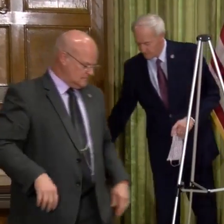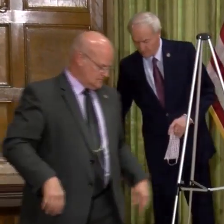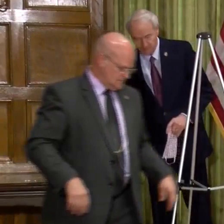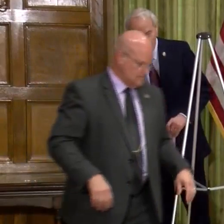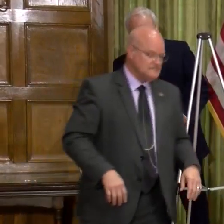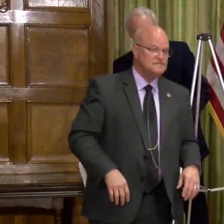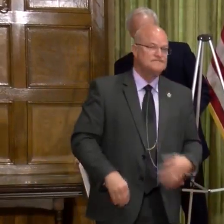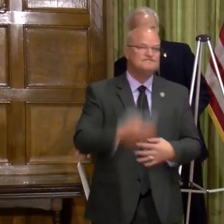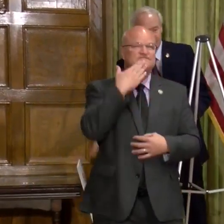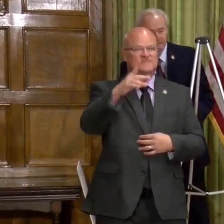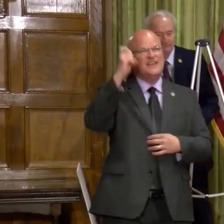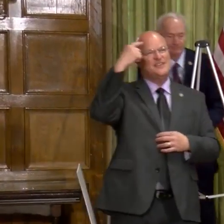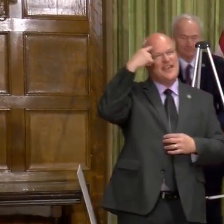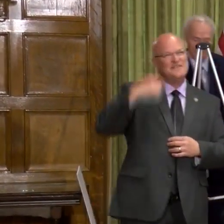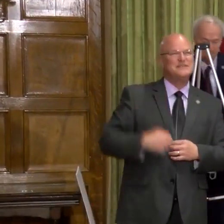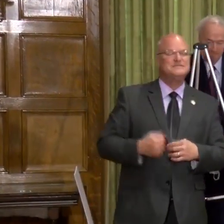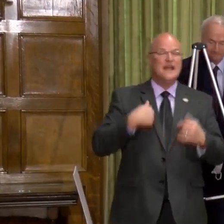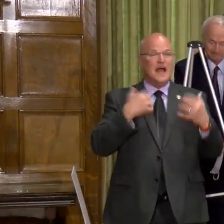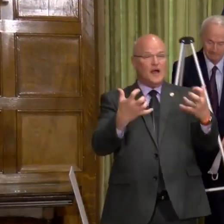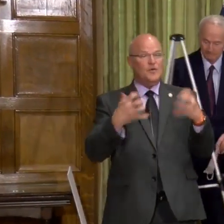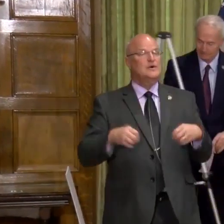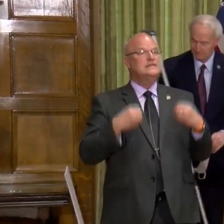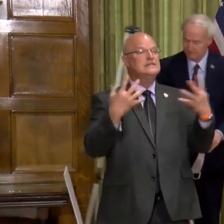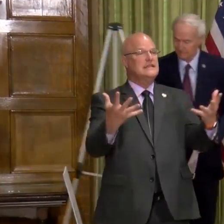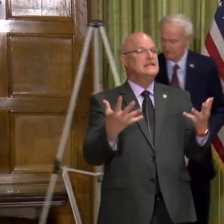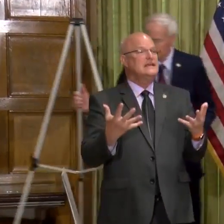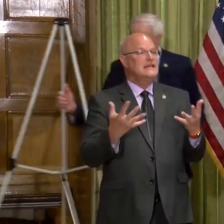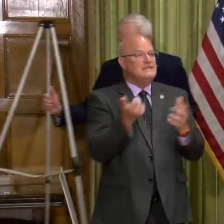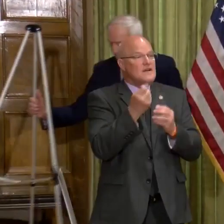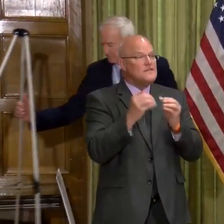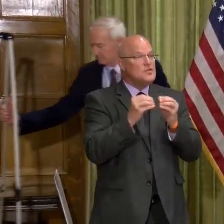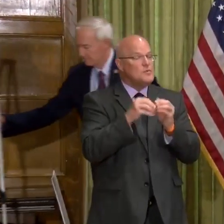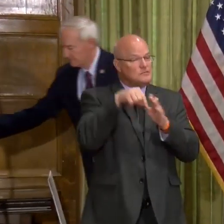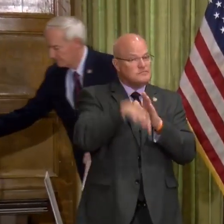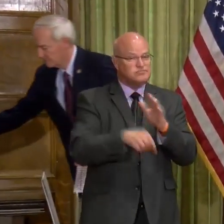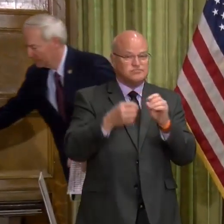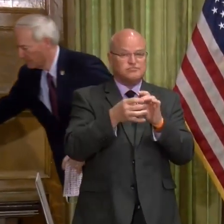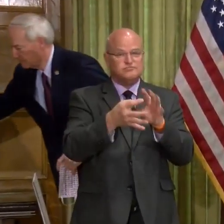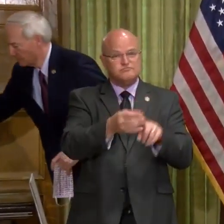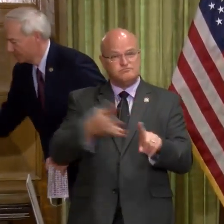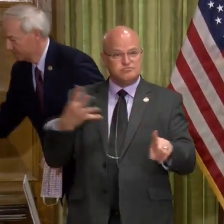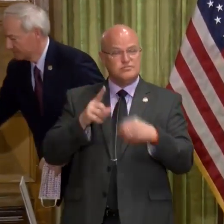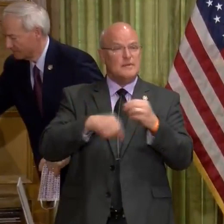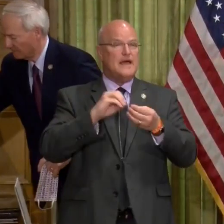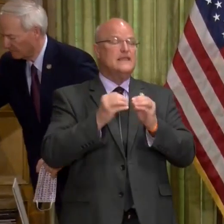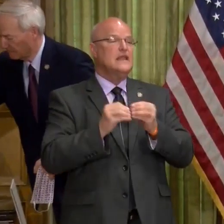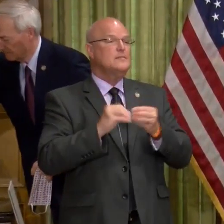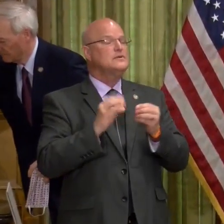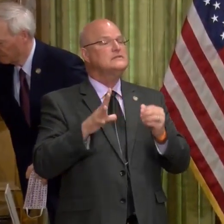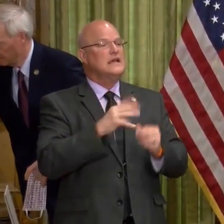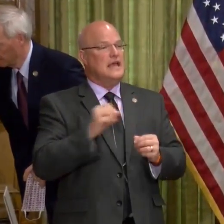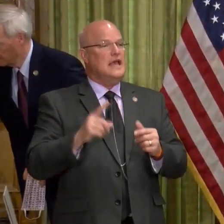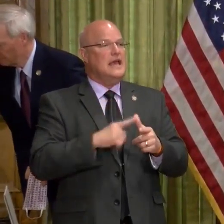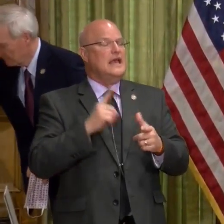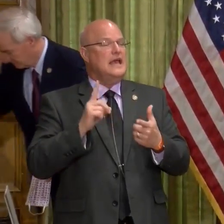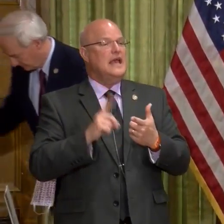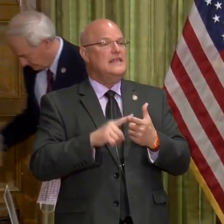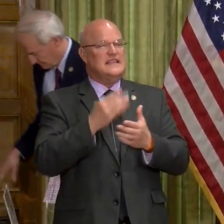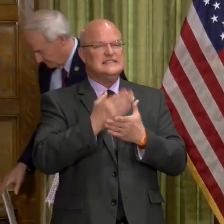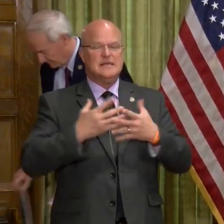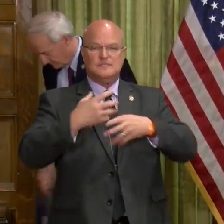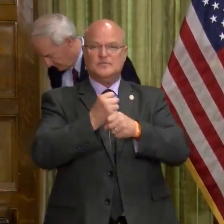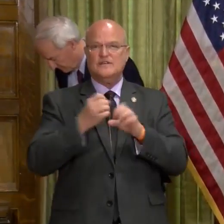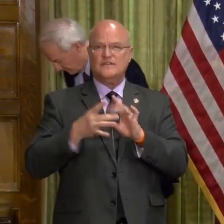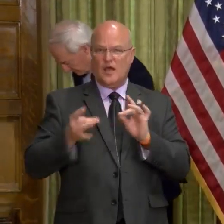Thank you, Governor. I wanted to give a few more details on the numbers and then some